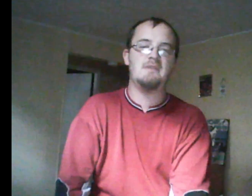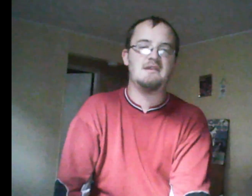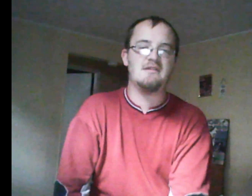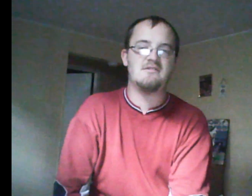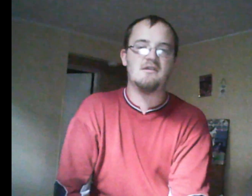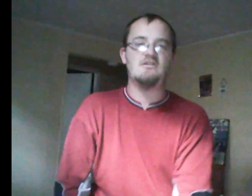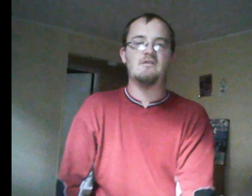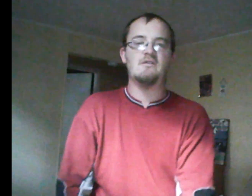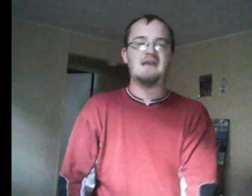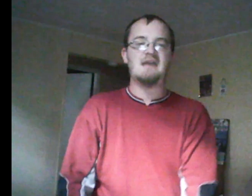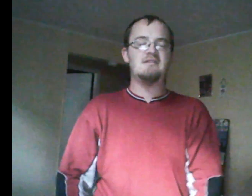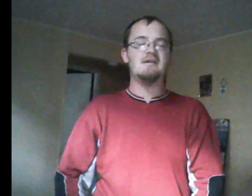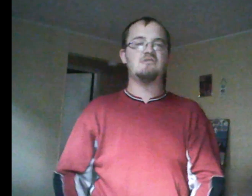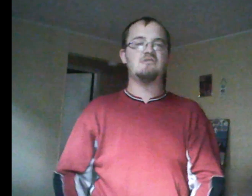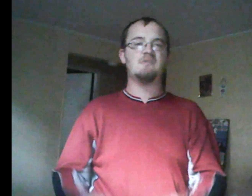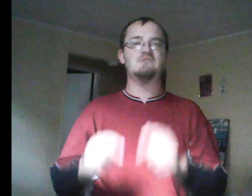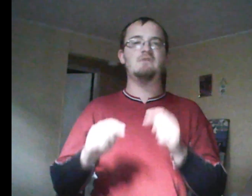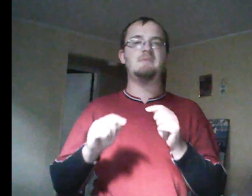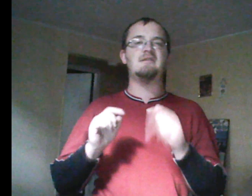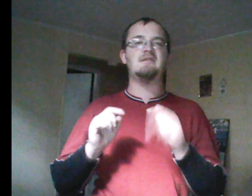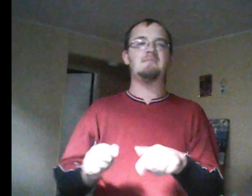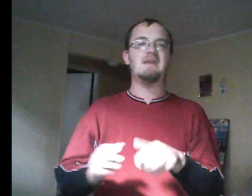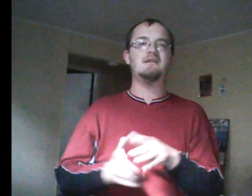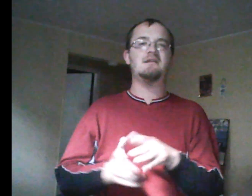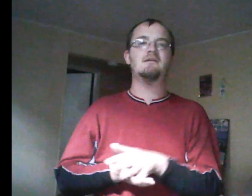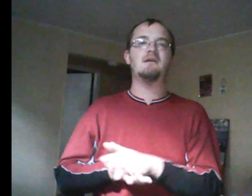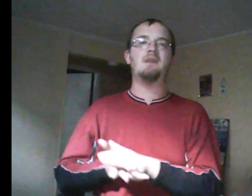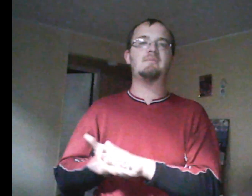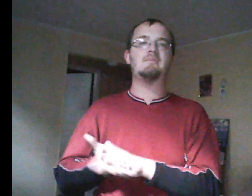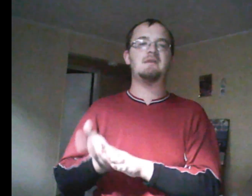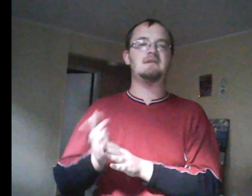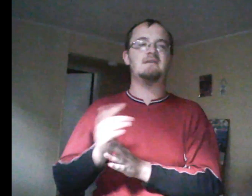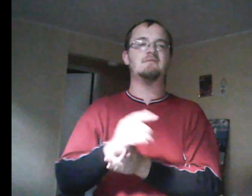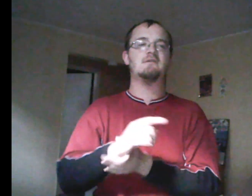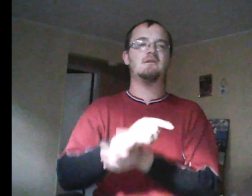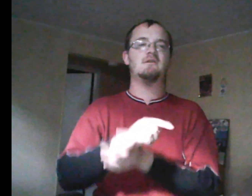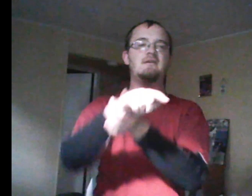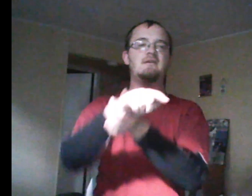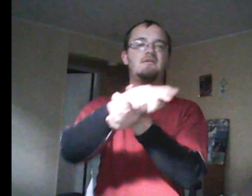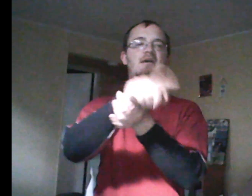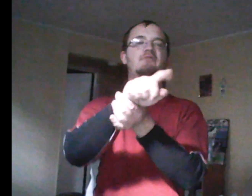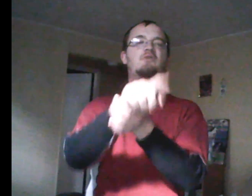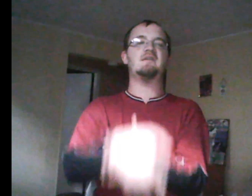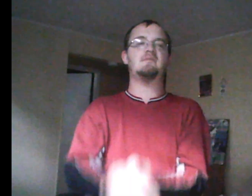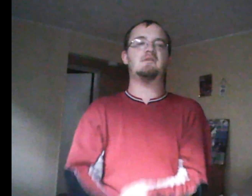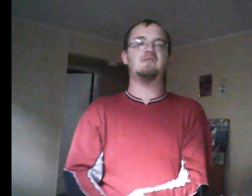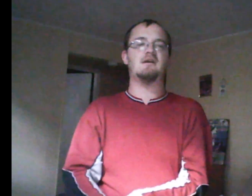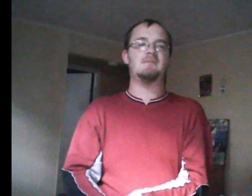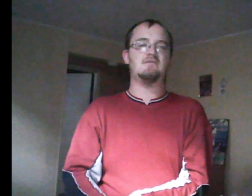down in the description will be the main unpopular opinion video of the four things I'm going to talk about. And the